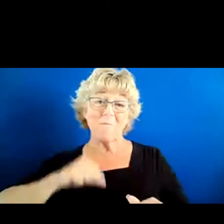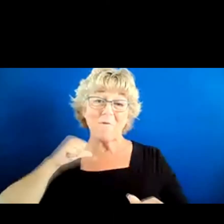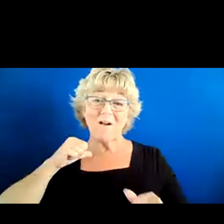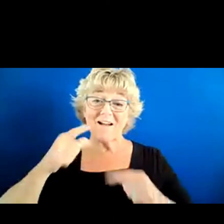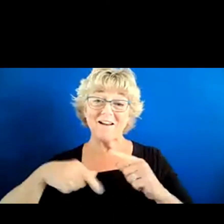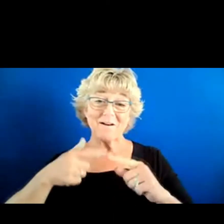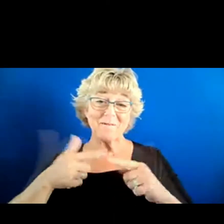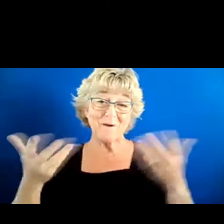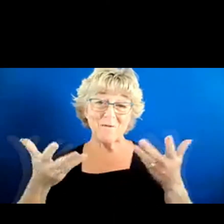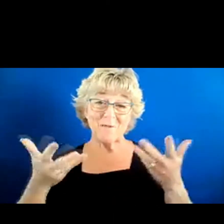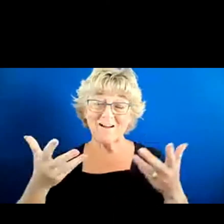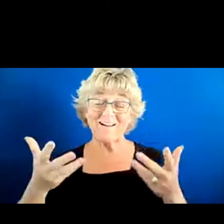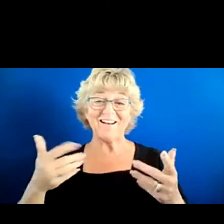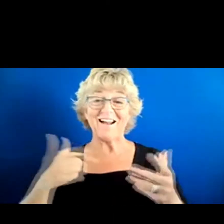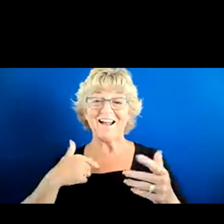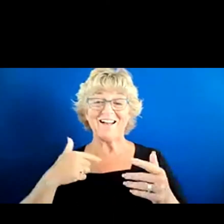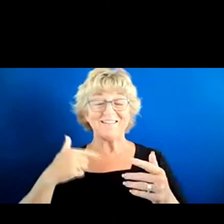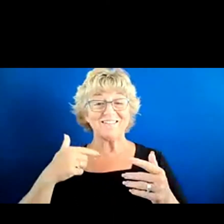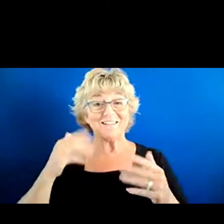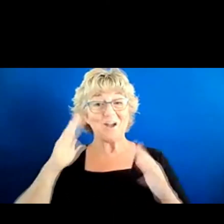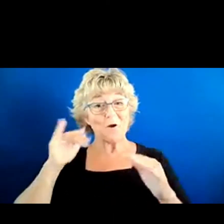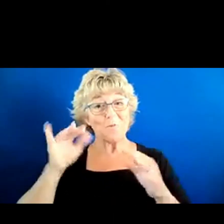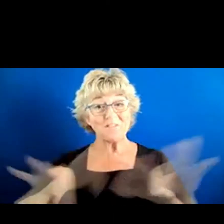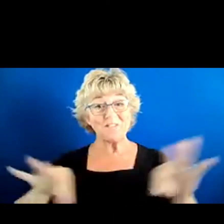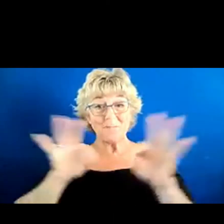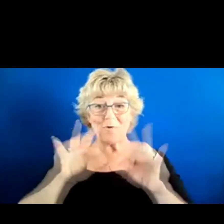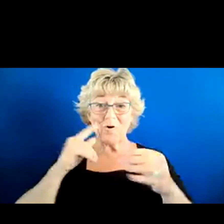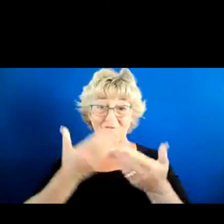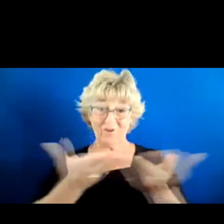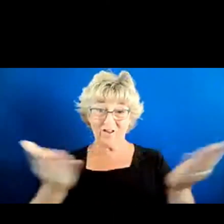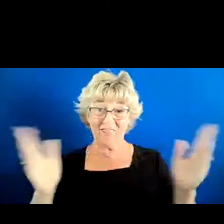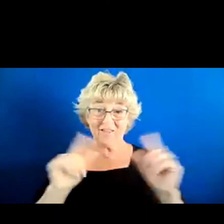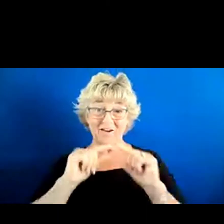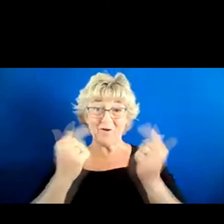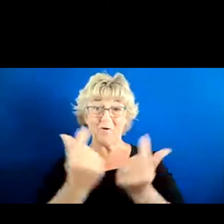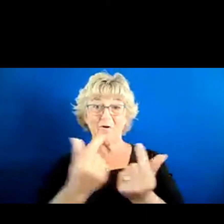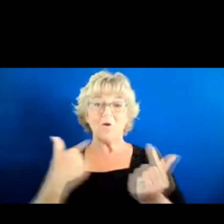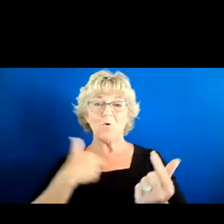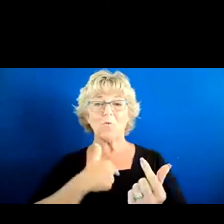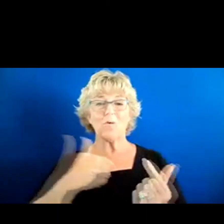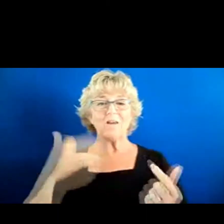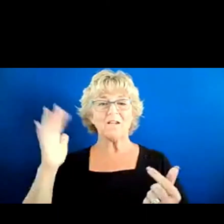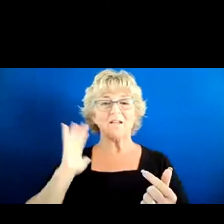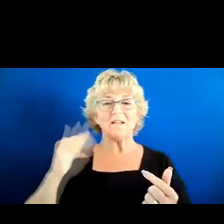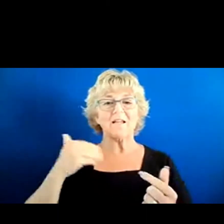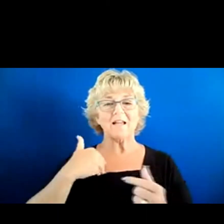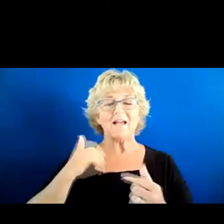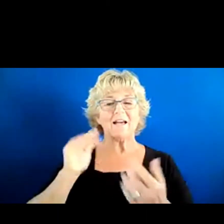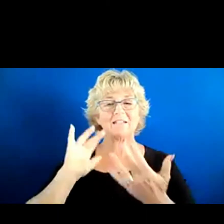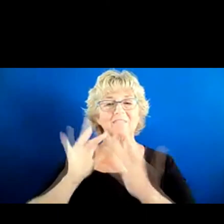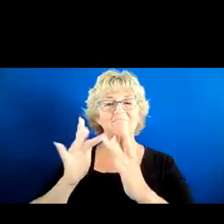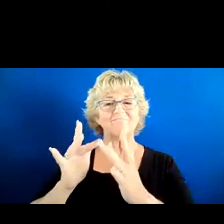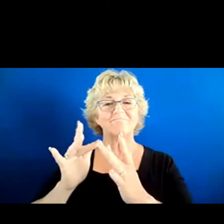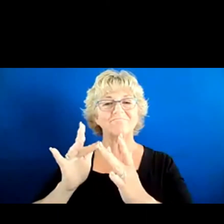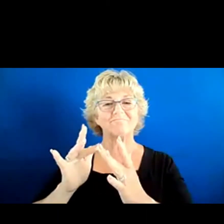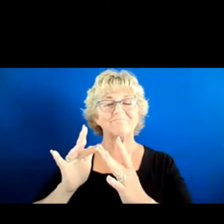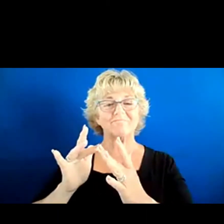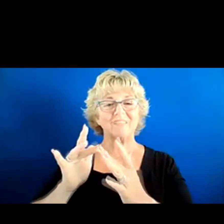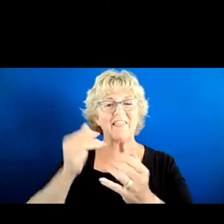and I'm hoping very relevant for this group is we hosted a virtual summit at the end